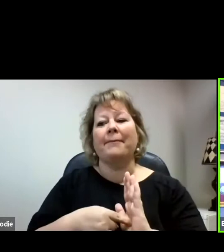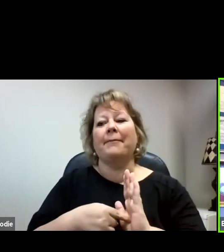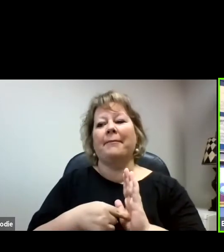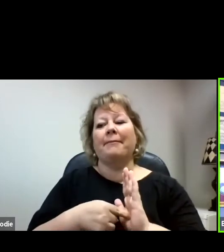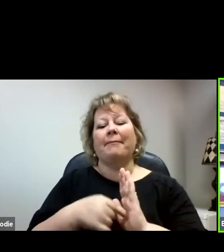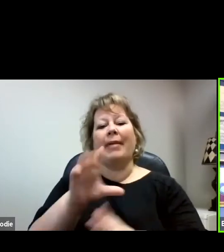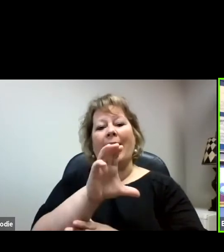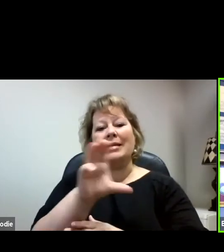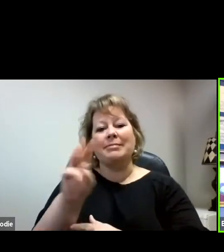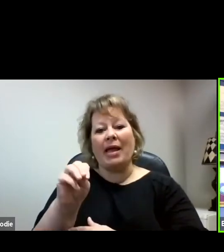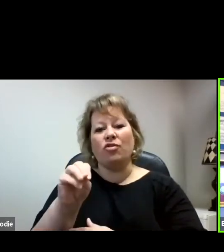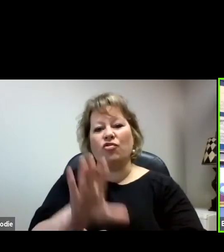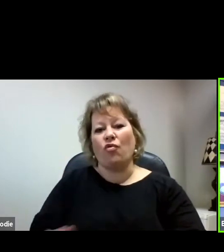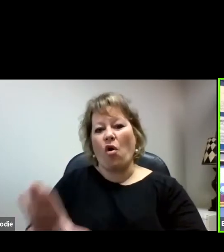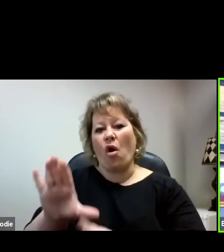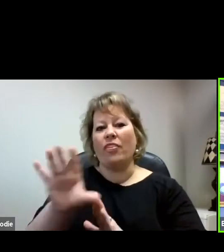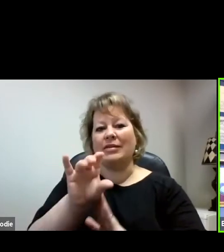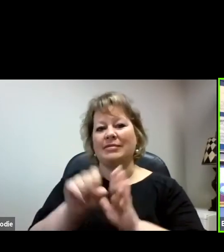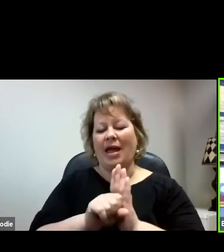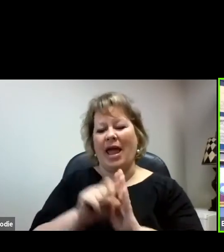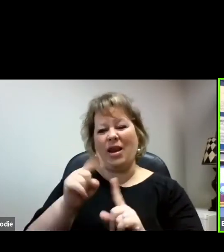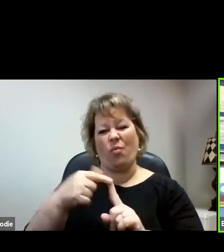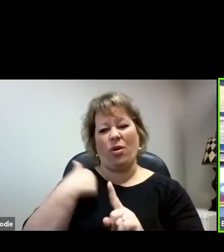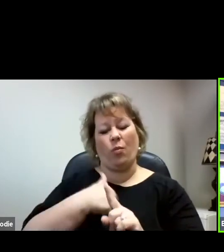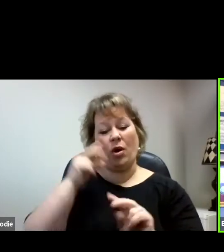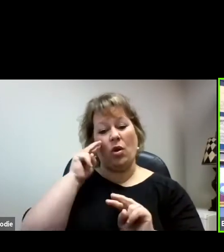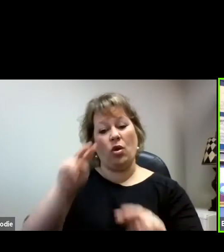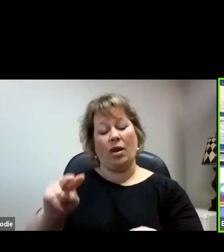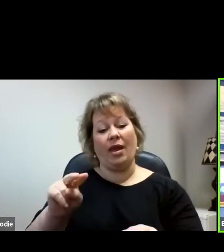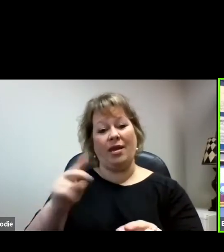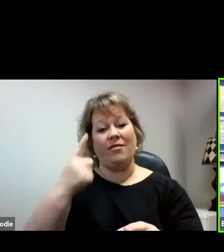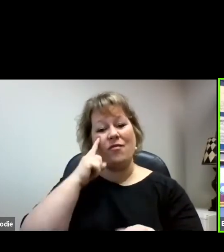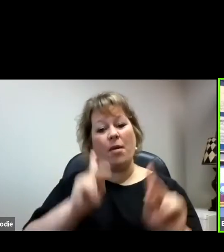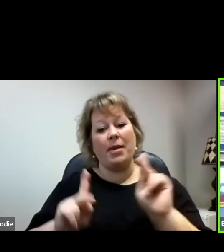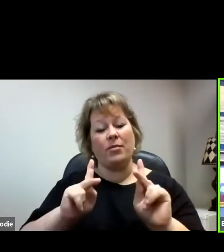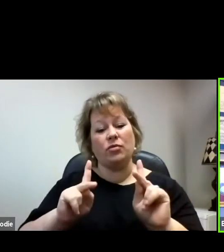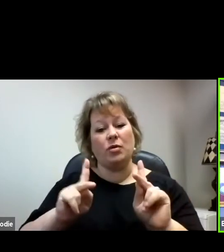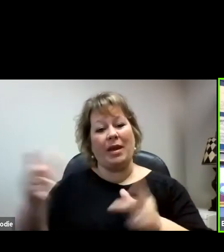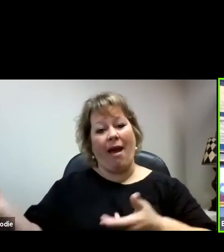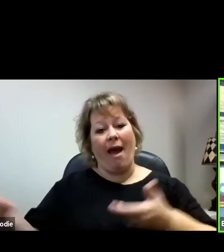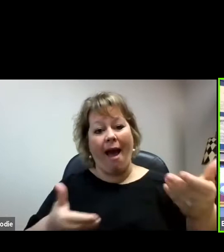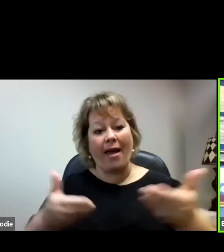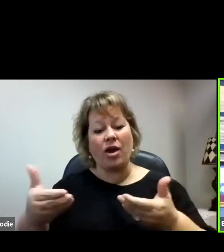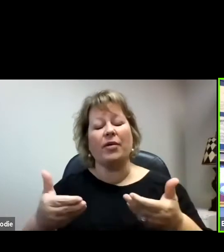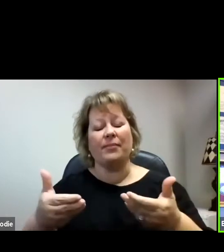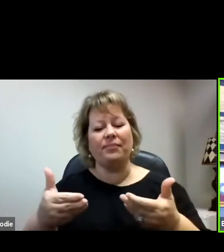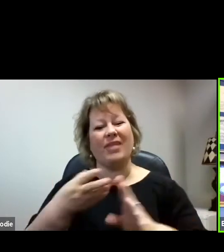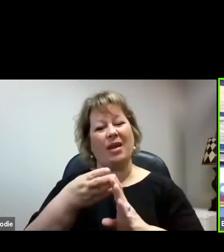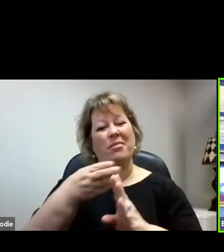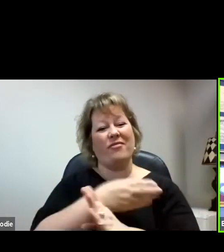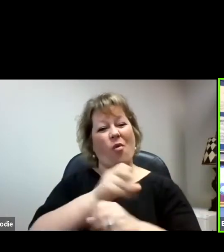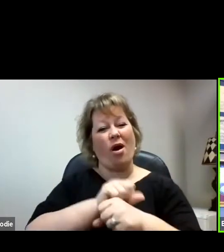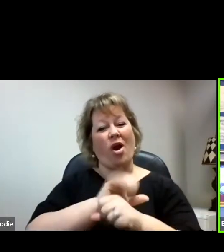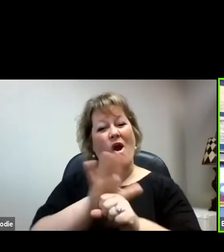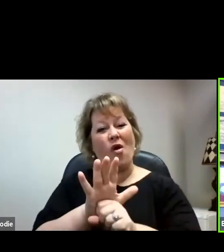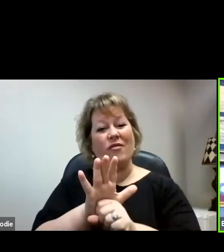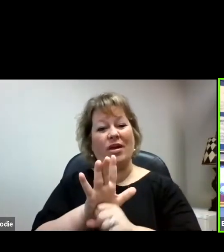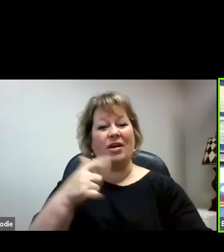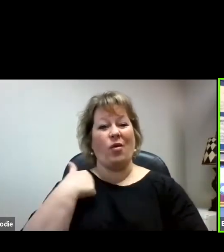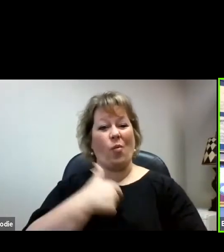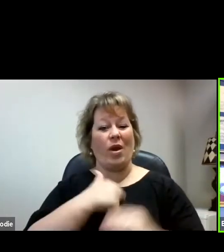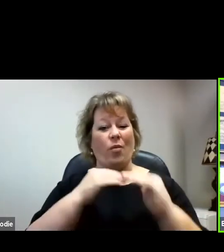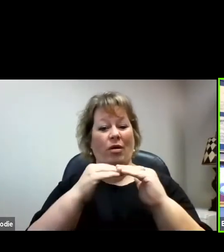looking for individuals for companies to hire. You know, pre-COVID, we were almost, well, we were under